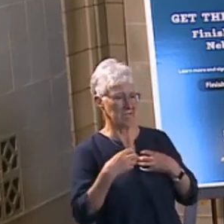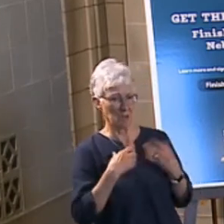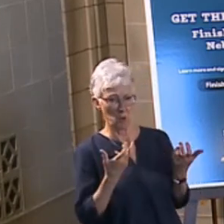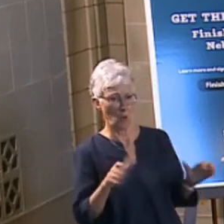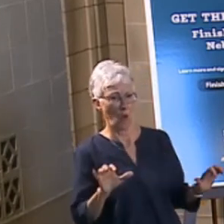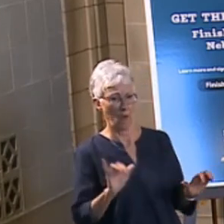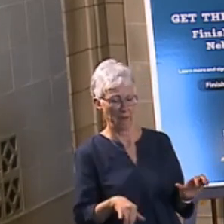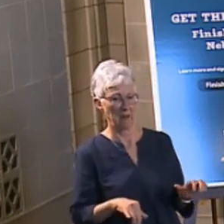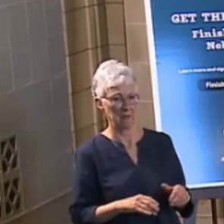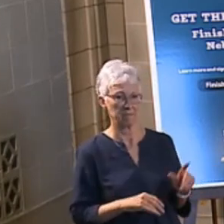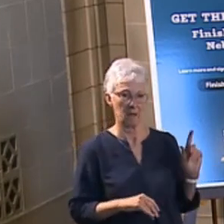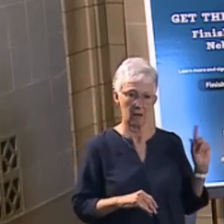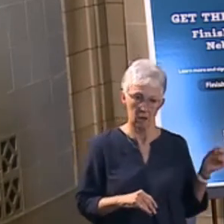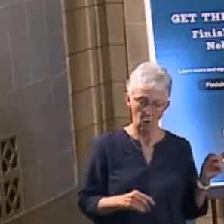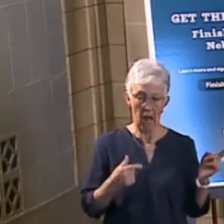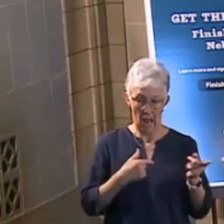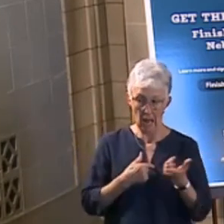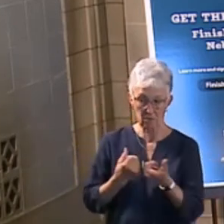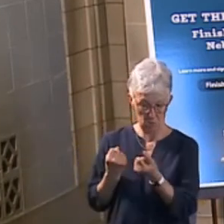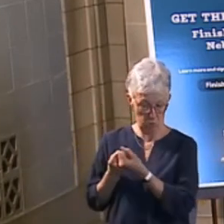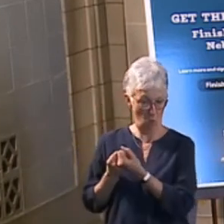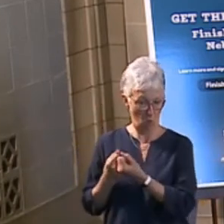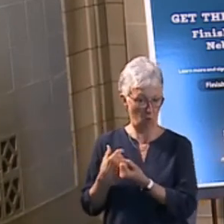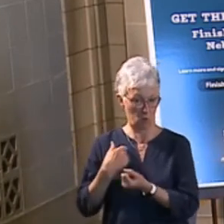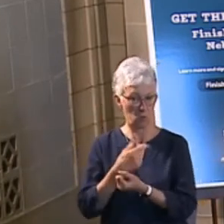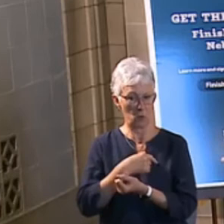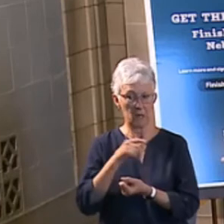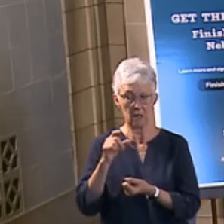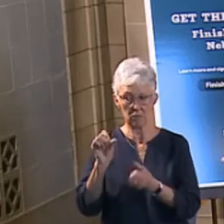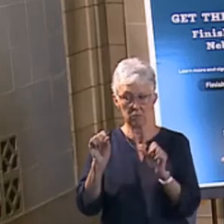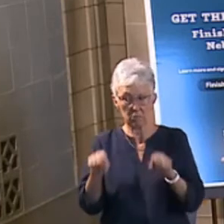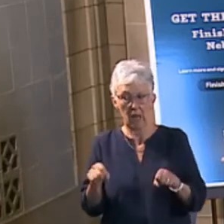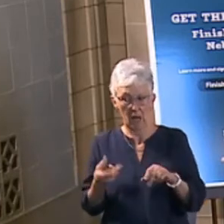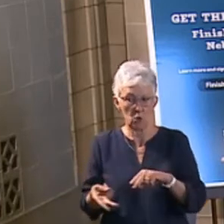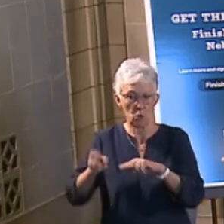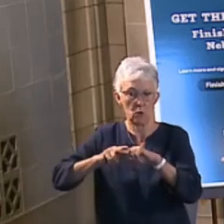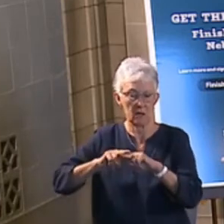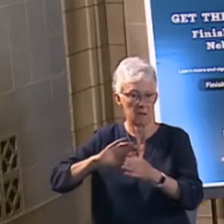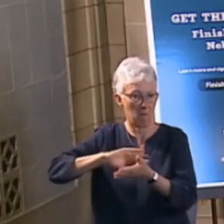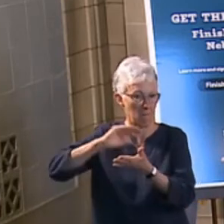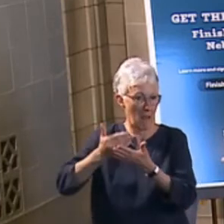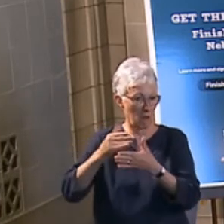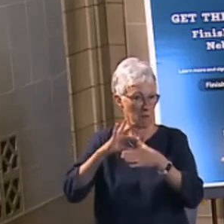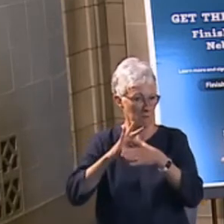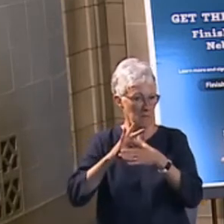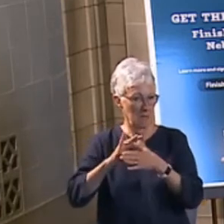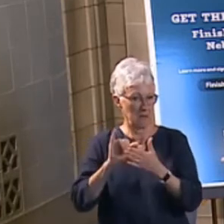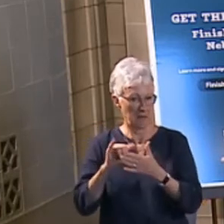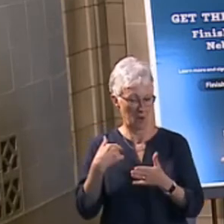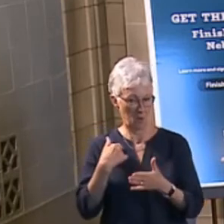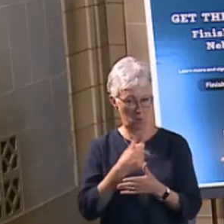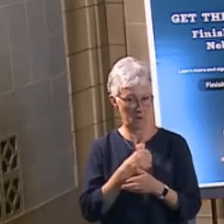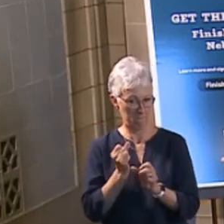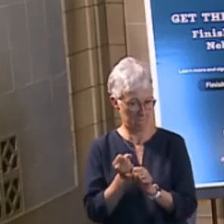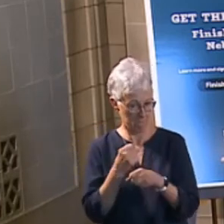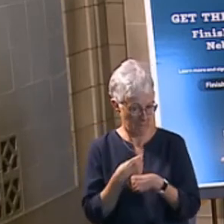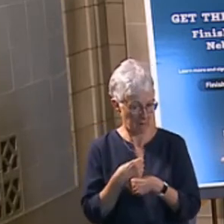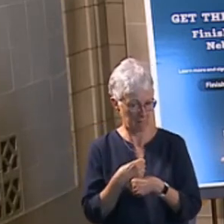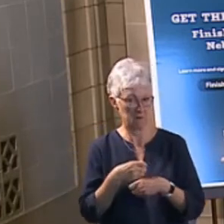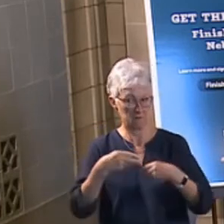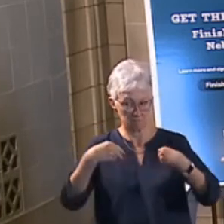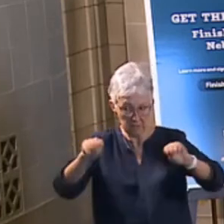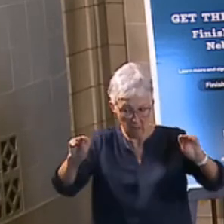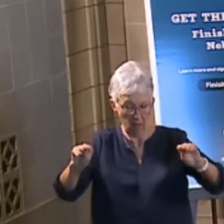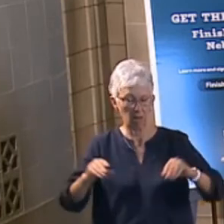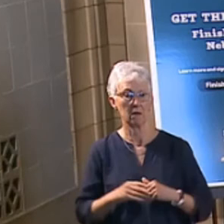provide additional meat processing capacity here in the state of Nebraska. That's a good thing. More competition is always good. More